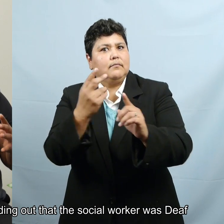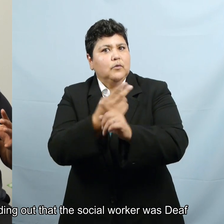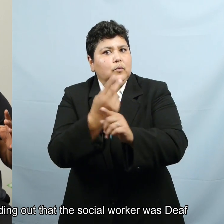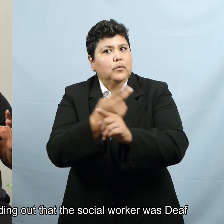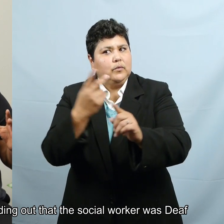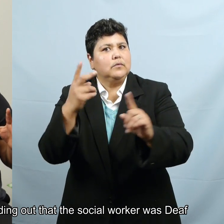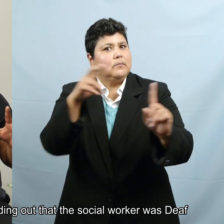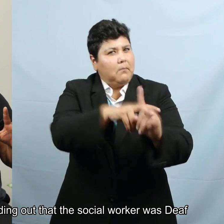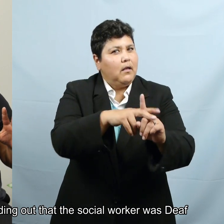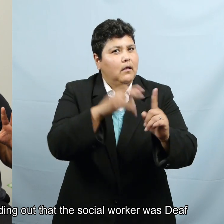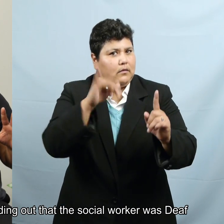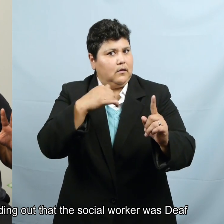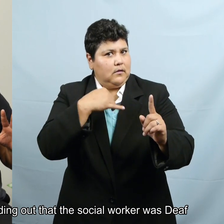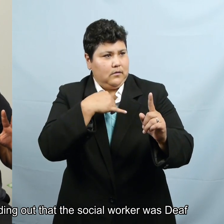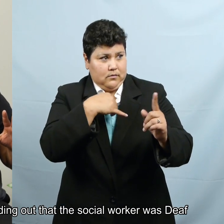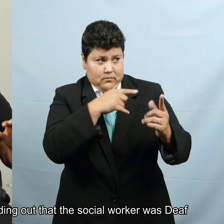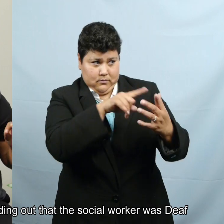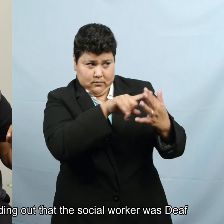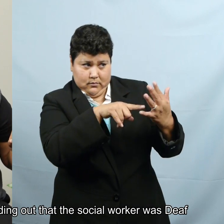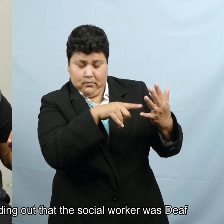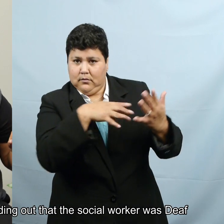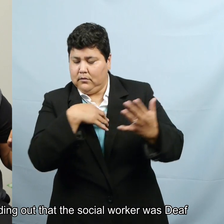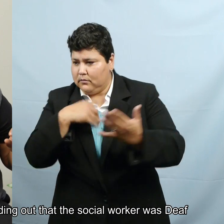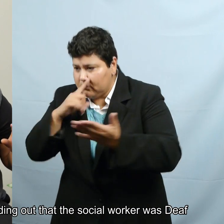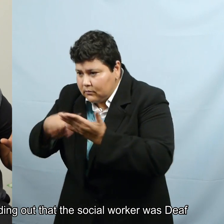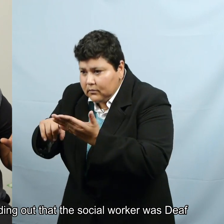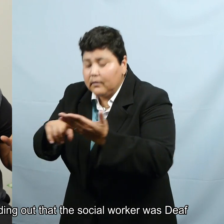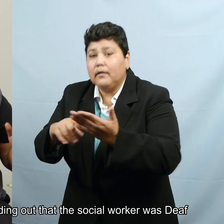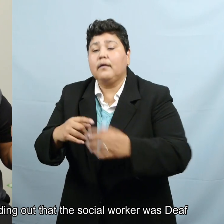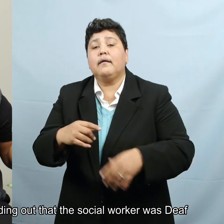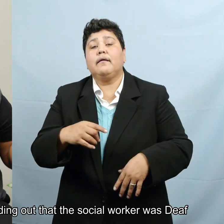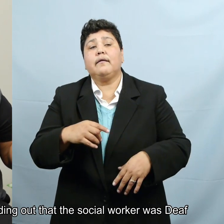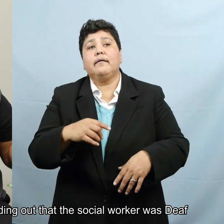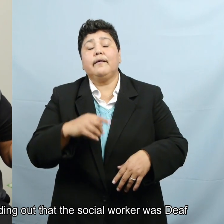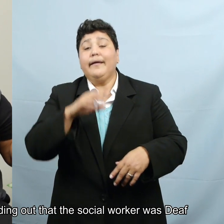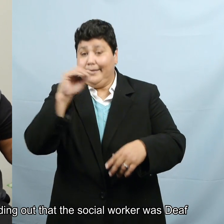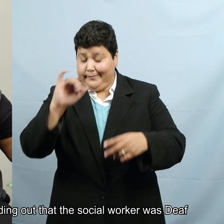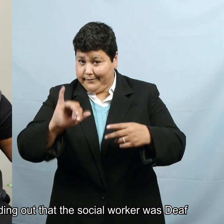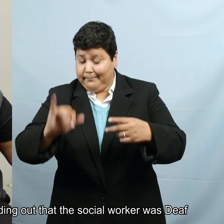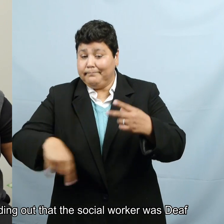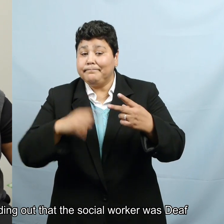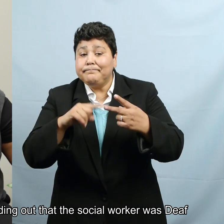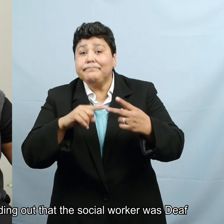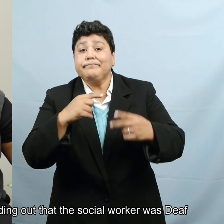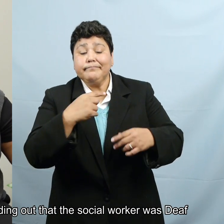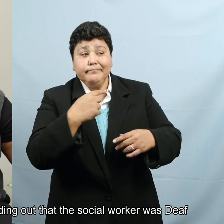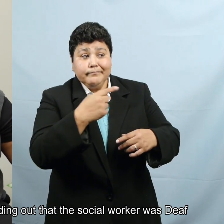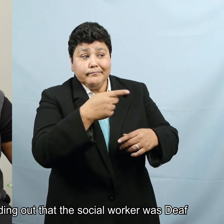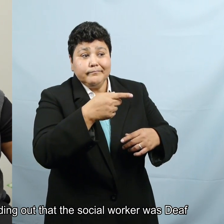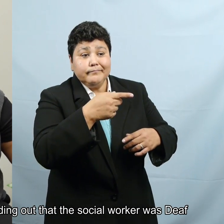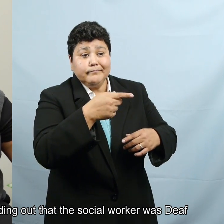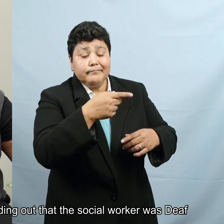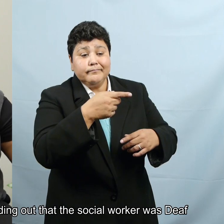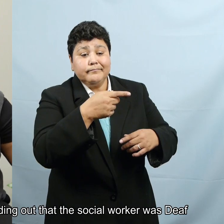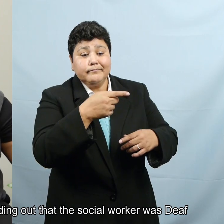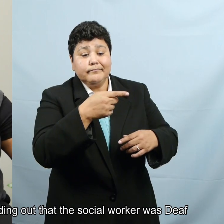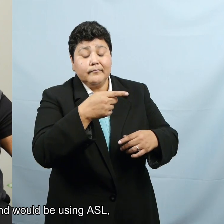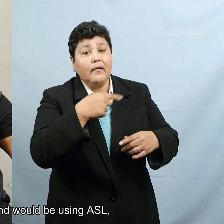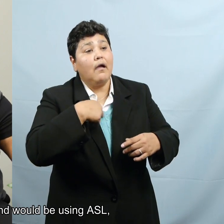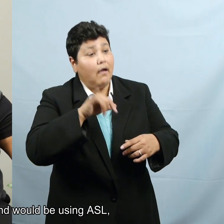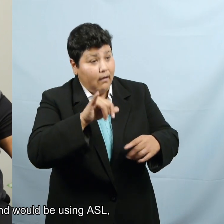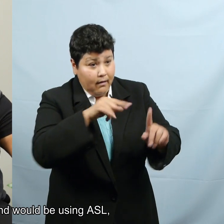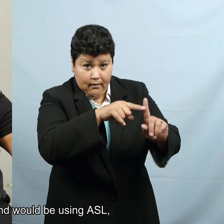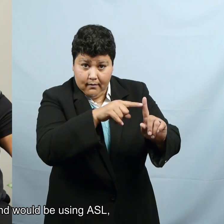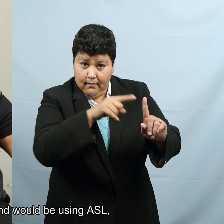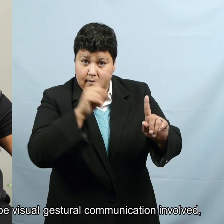And also, after finding out that the social worker would, it was deaf